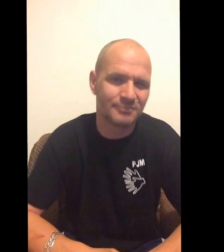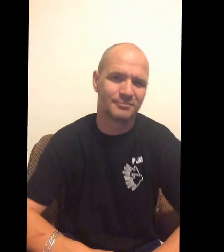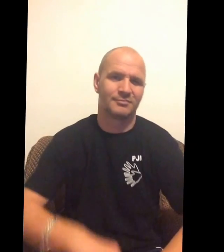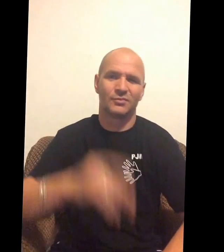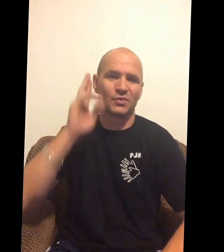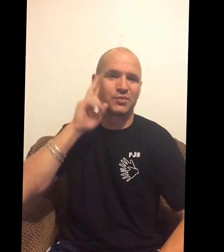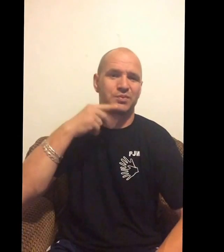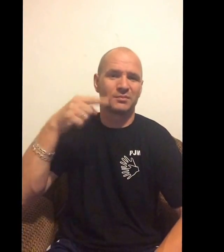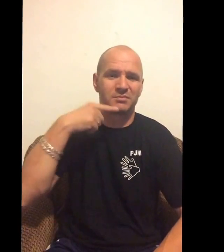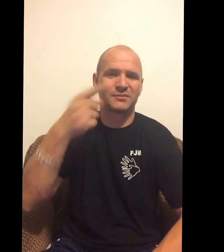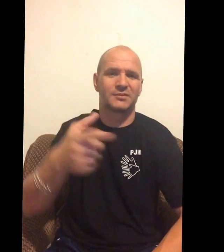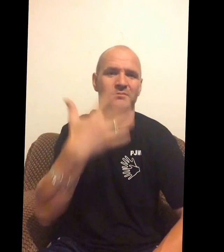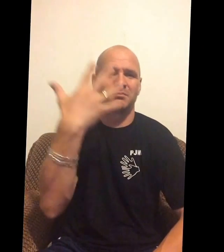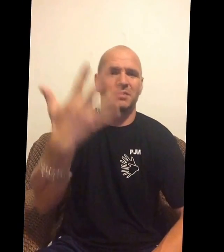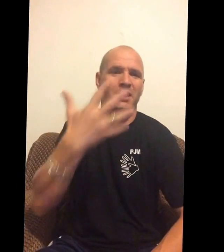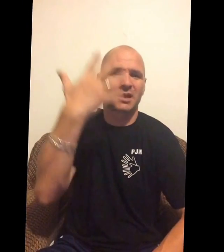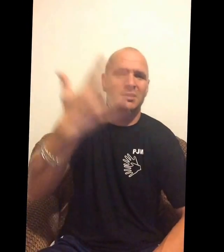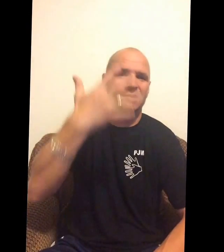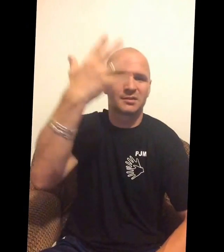I would like to spend here.